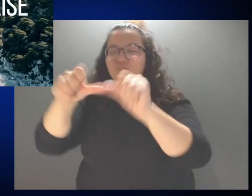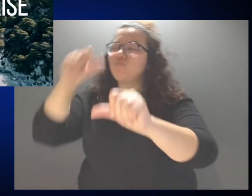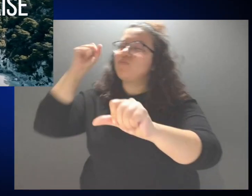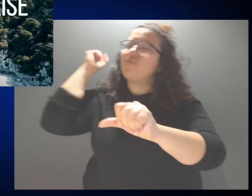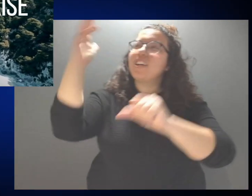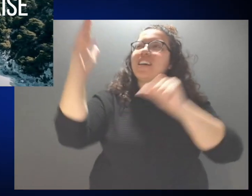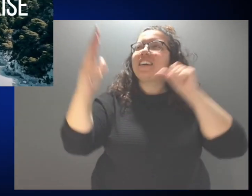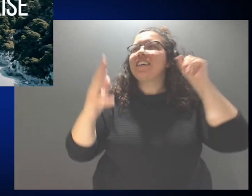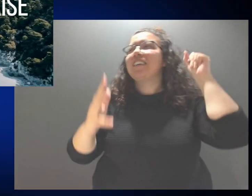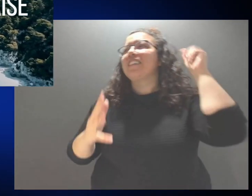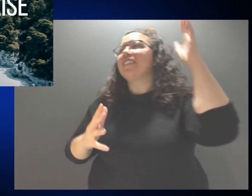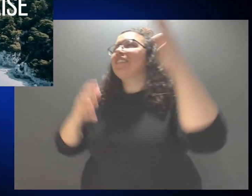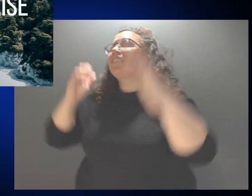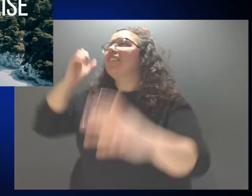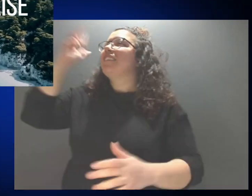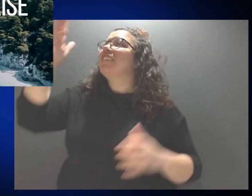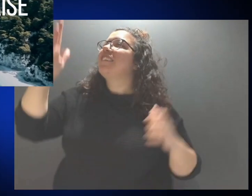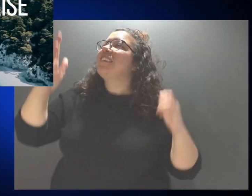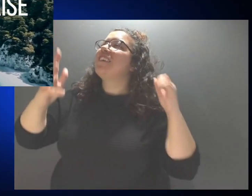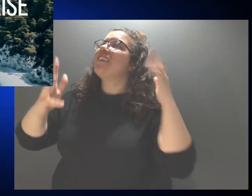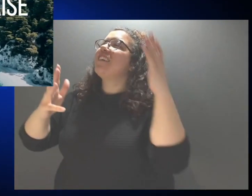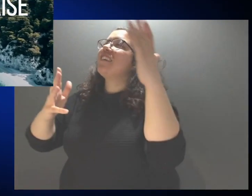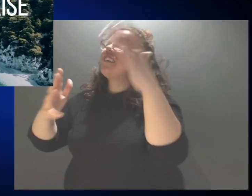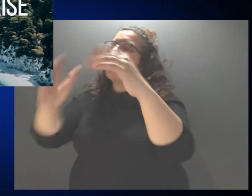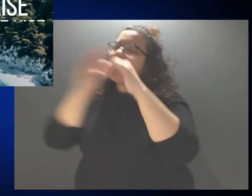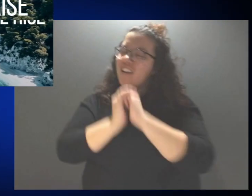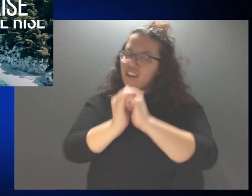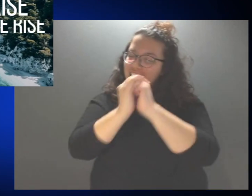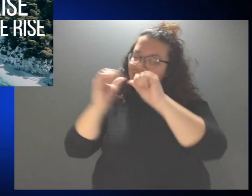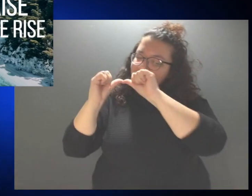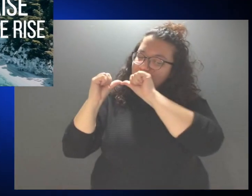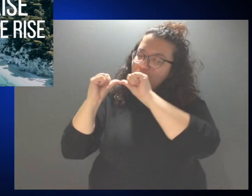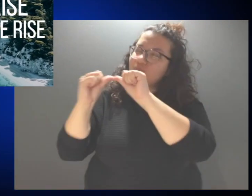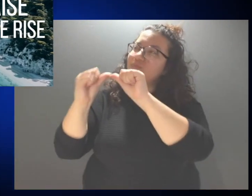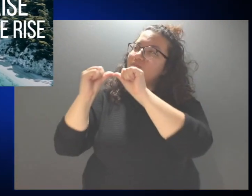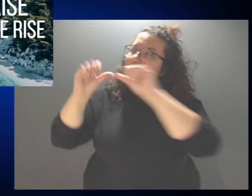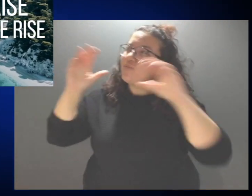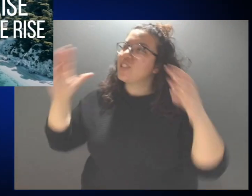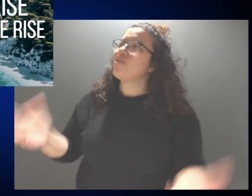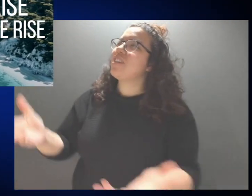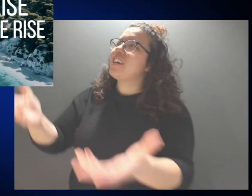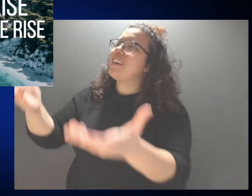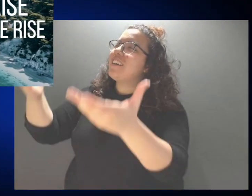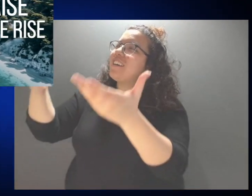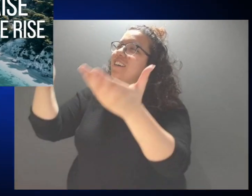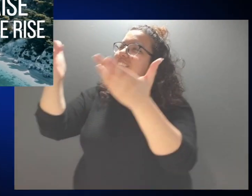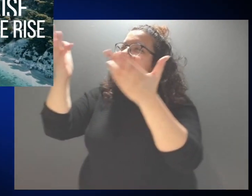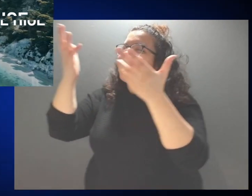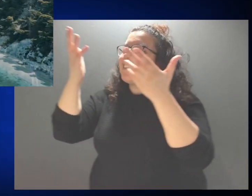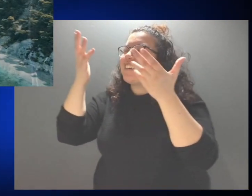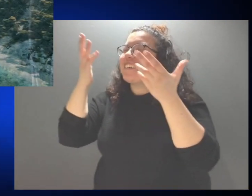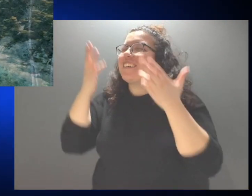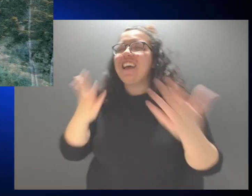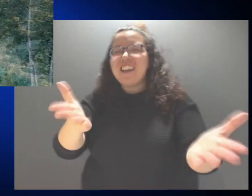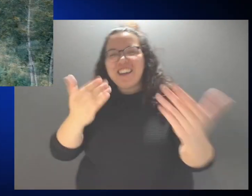-ending praise We are here to sing Let